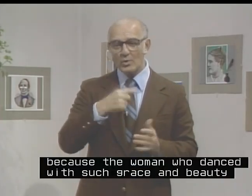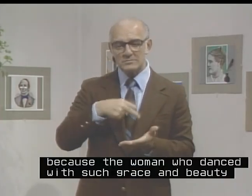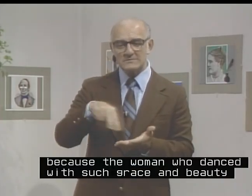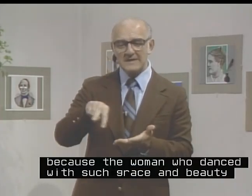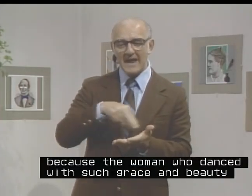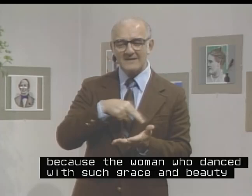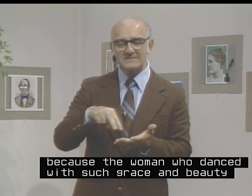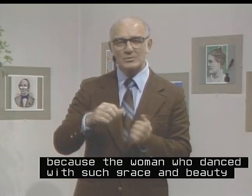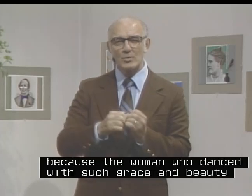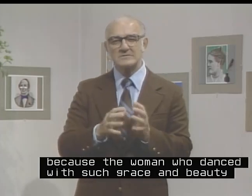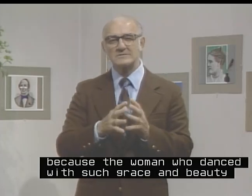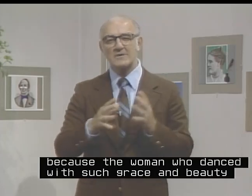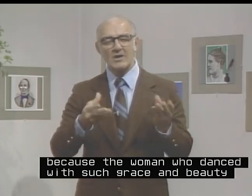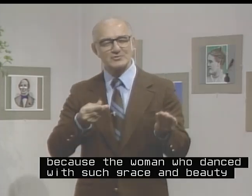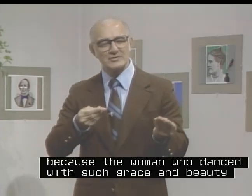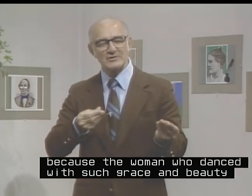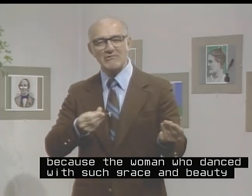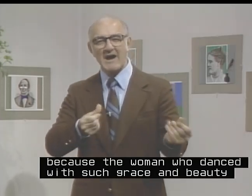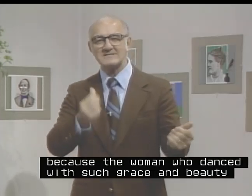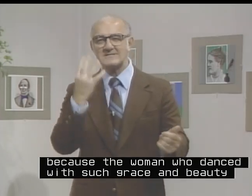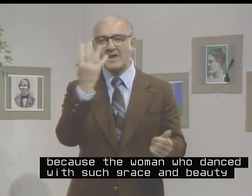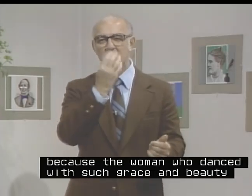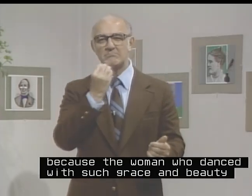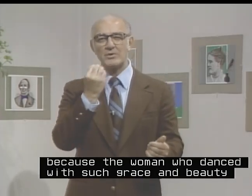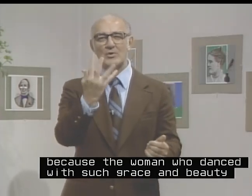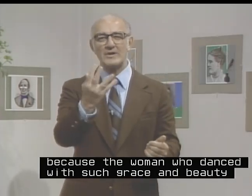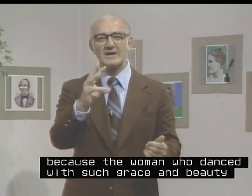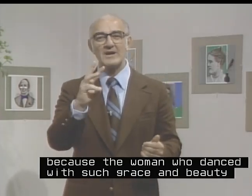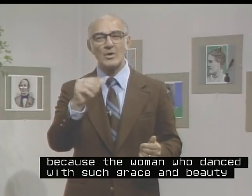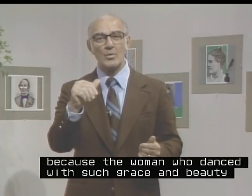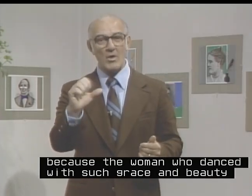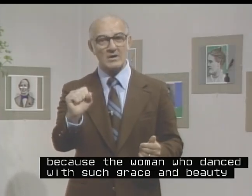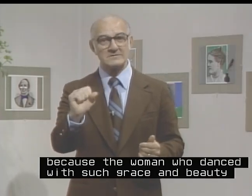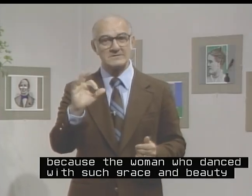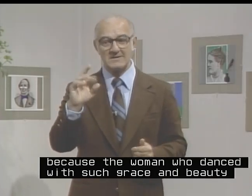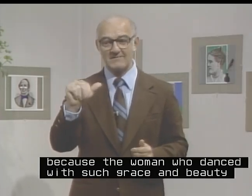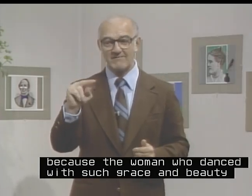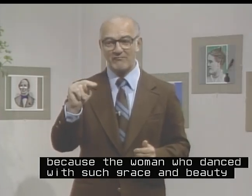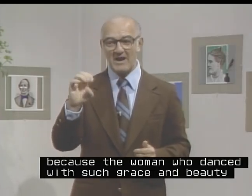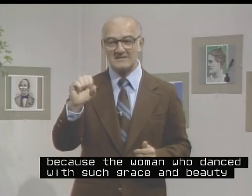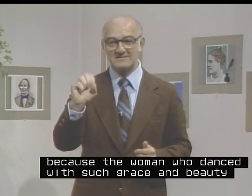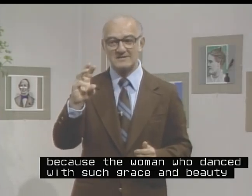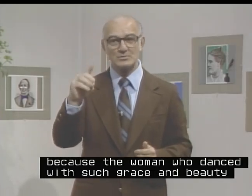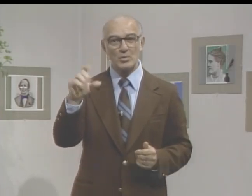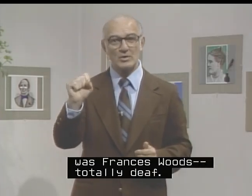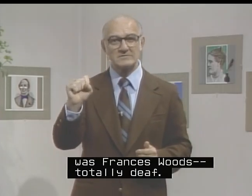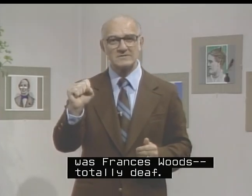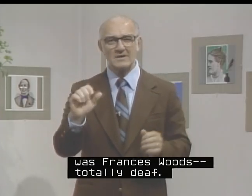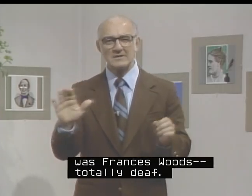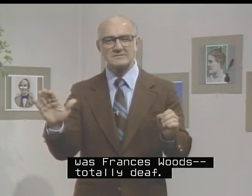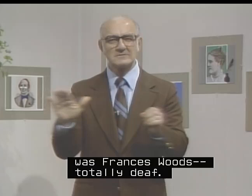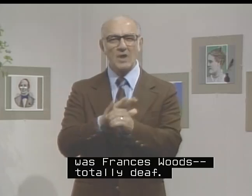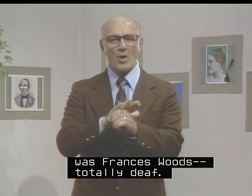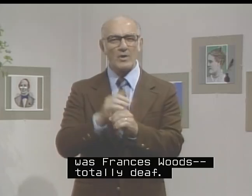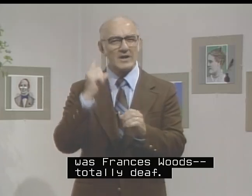danced with such grace and beauty was Francis Woods, totally